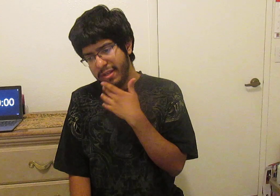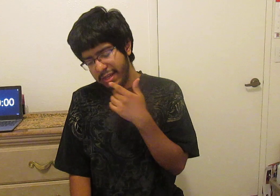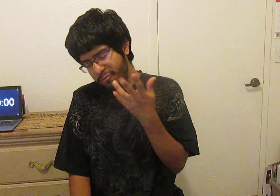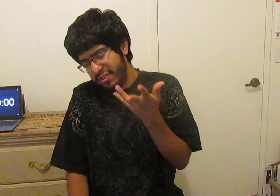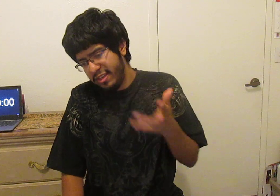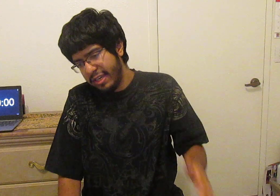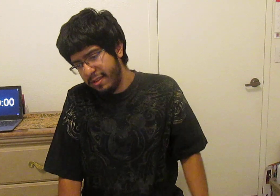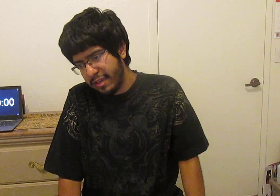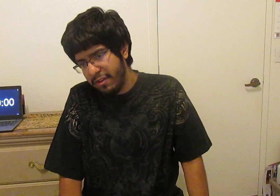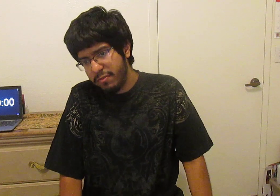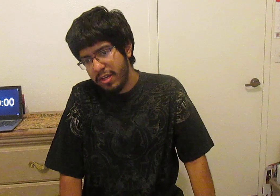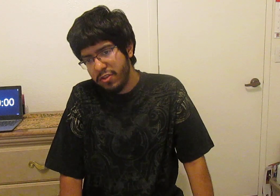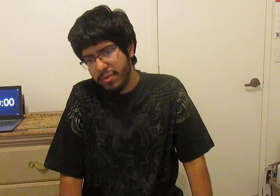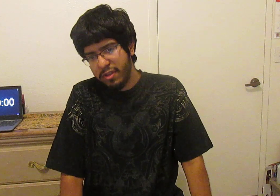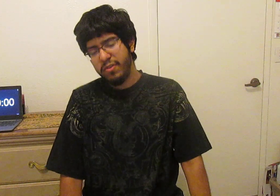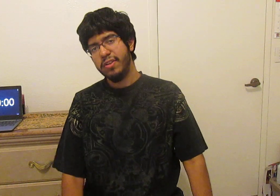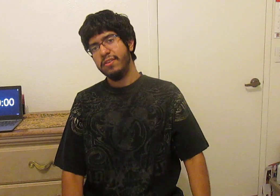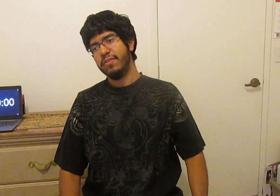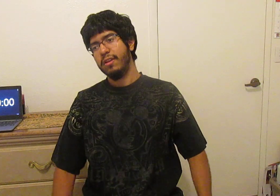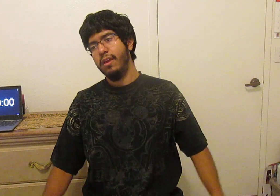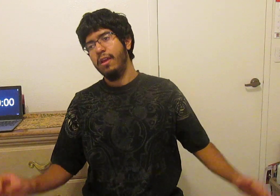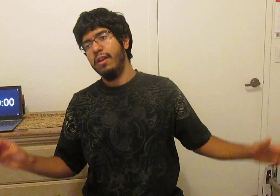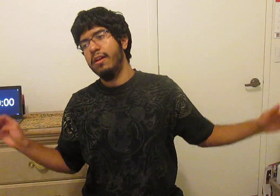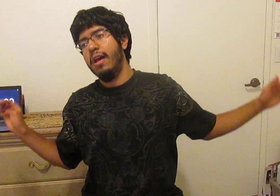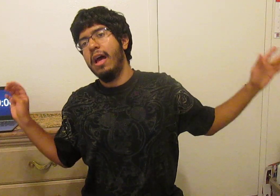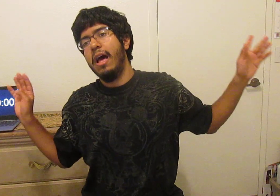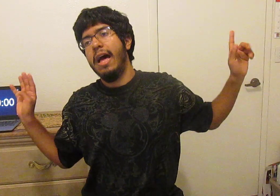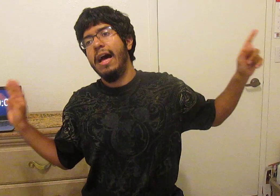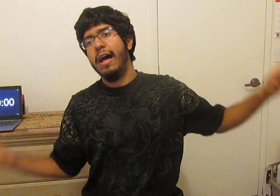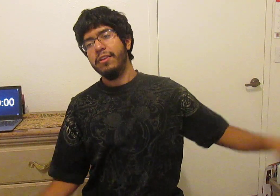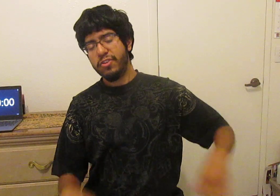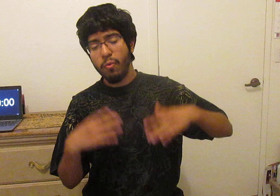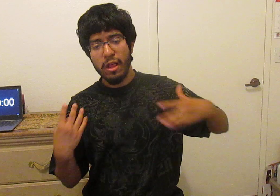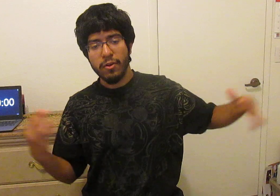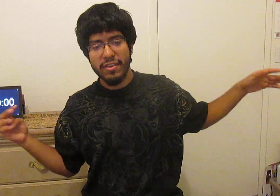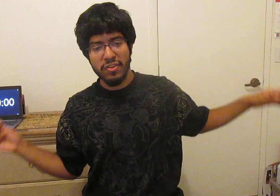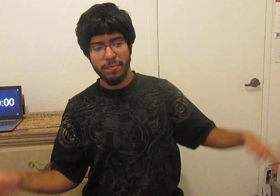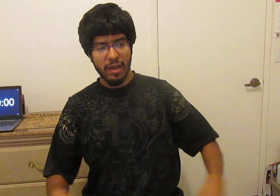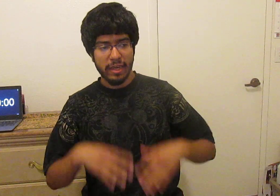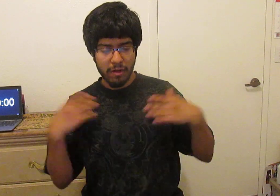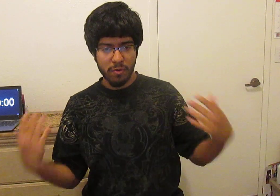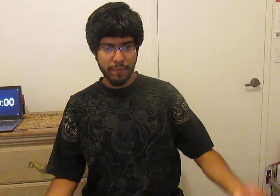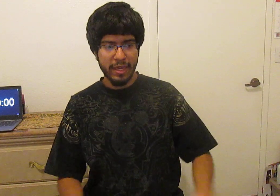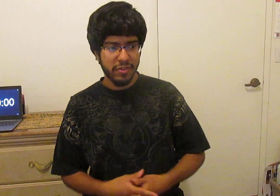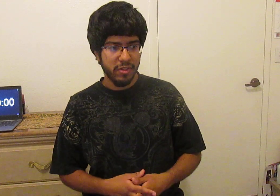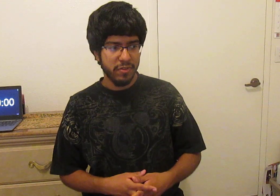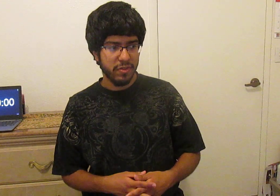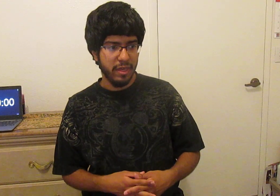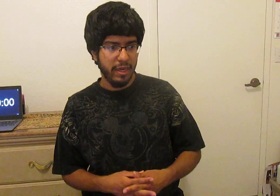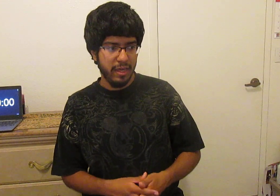I wouldn't say countermeasures but the good news is just a while ago I sent some counter notifications and